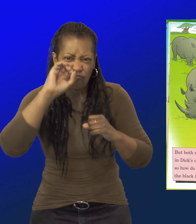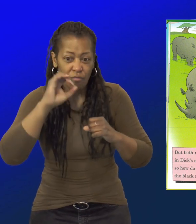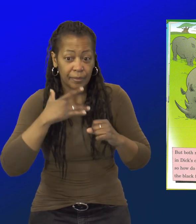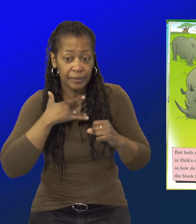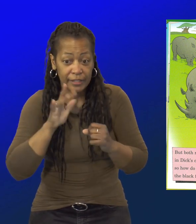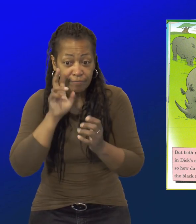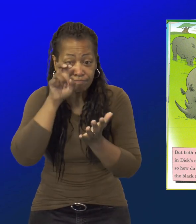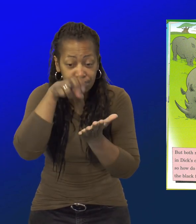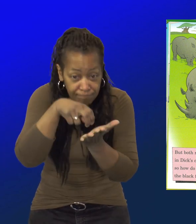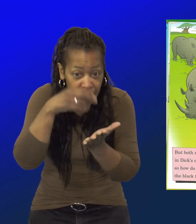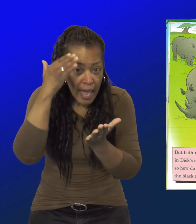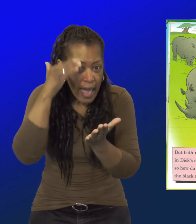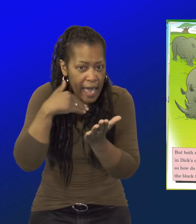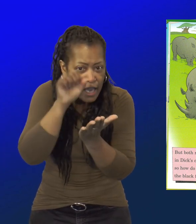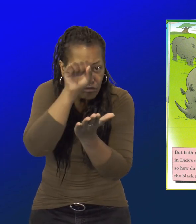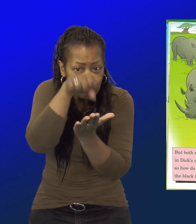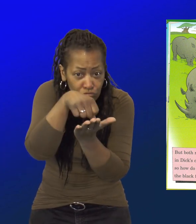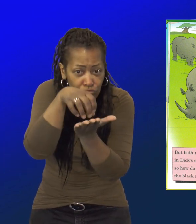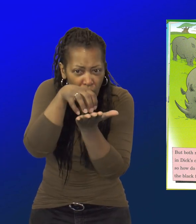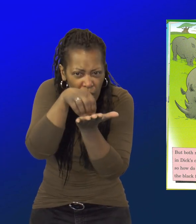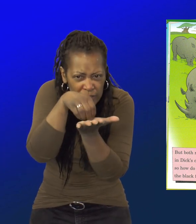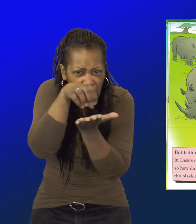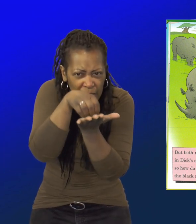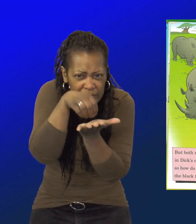nibbles at grass, his head hanging low.